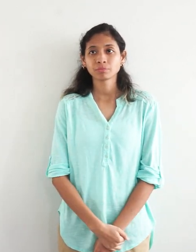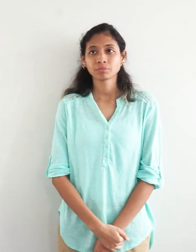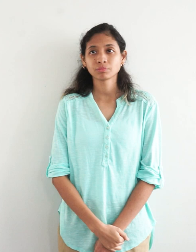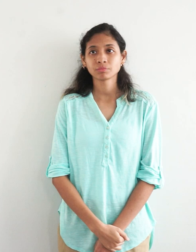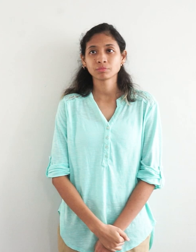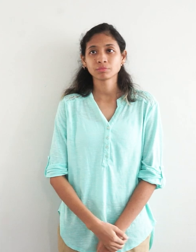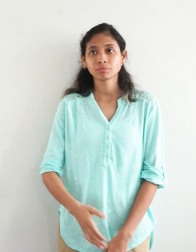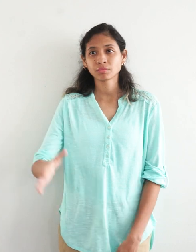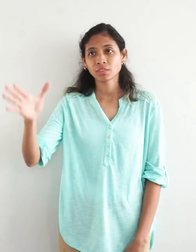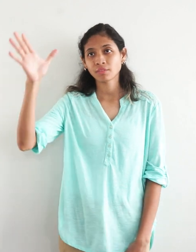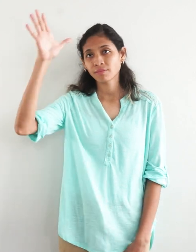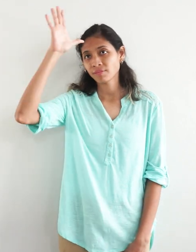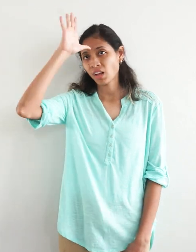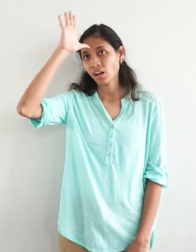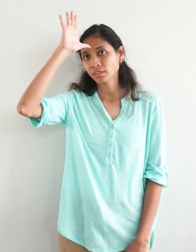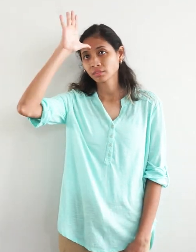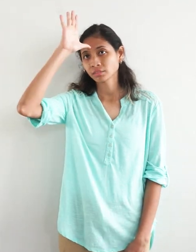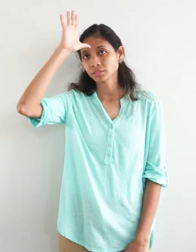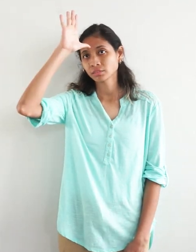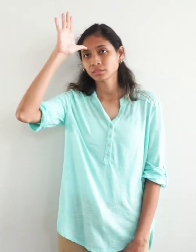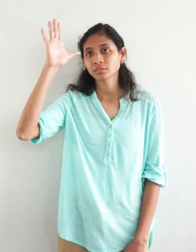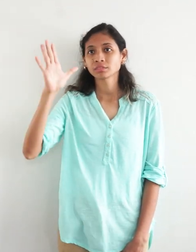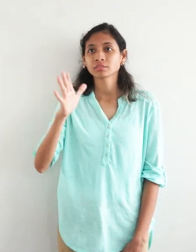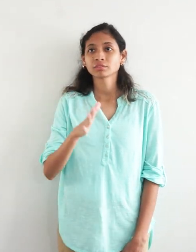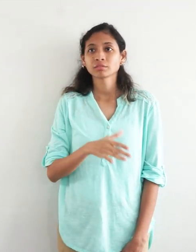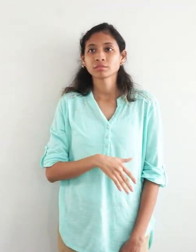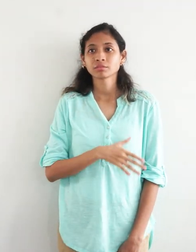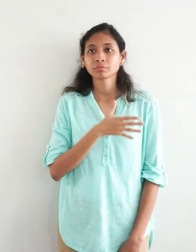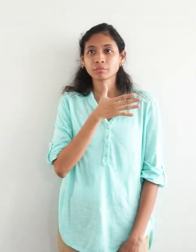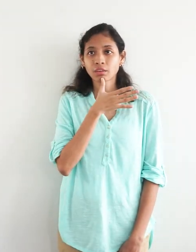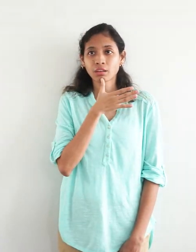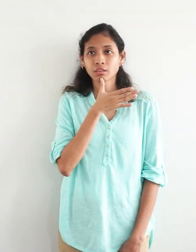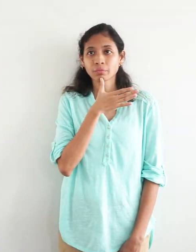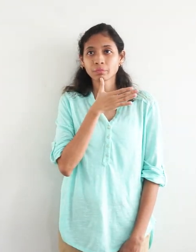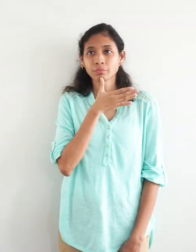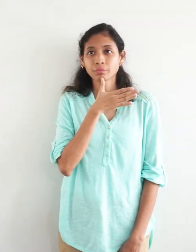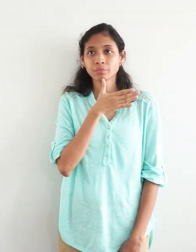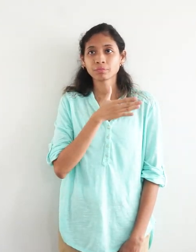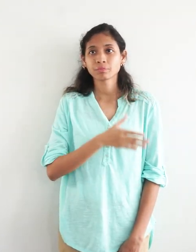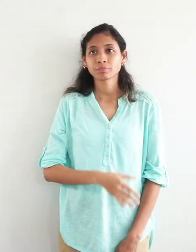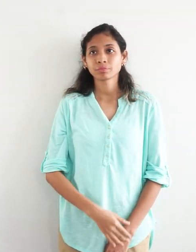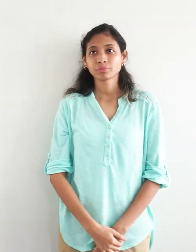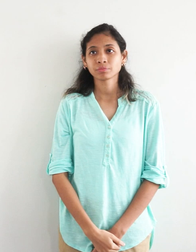Father, mother, parents,